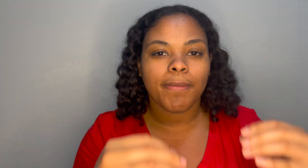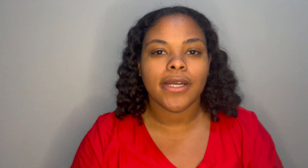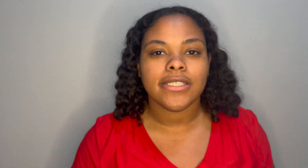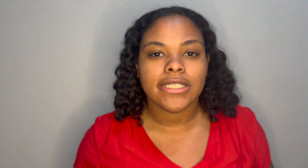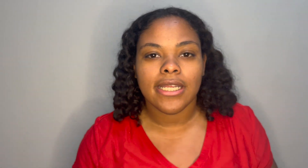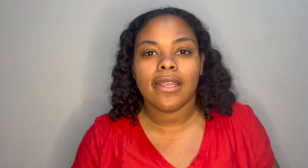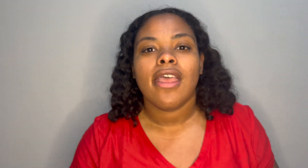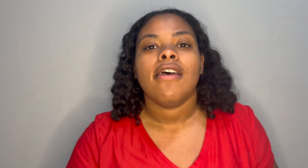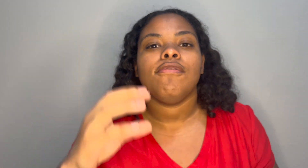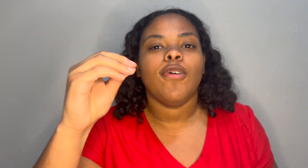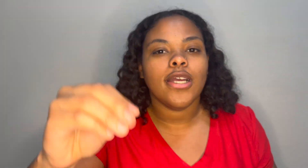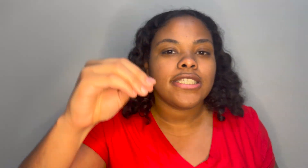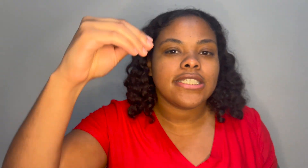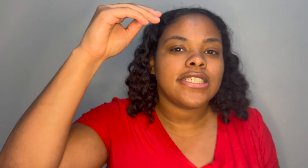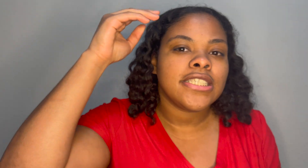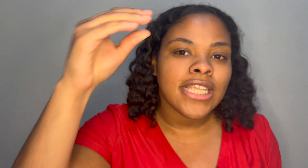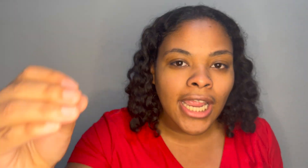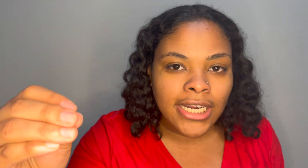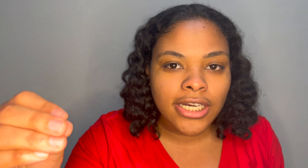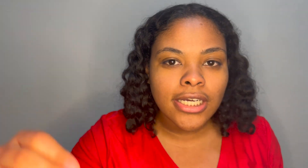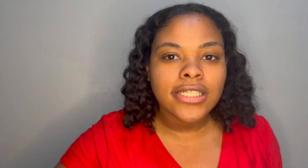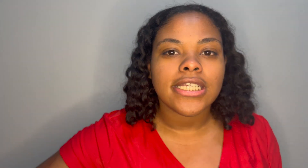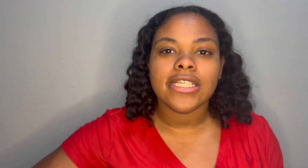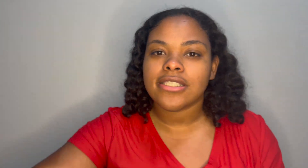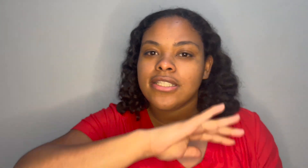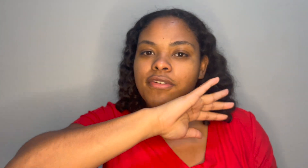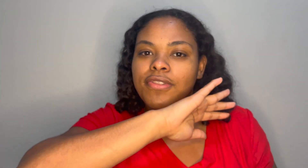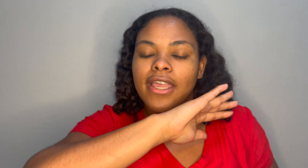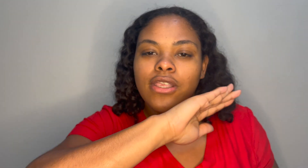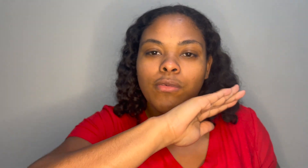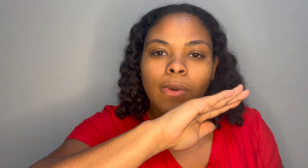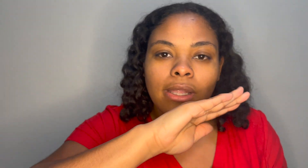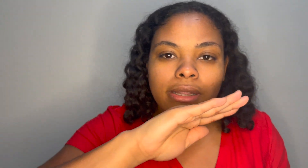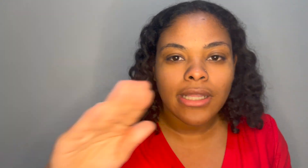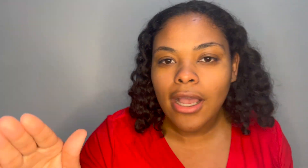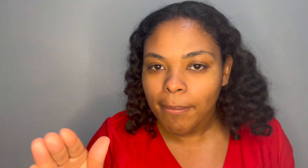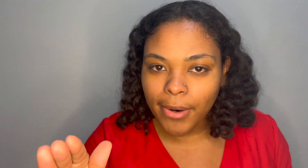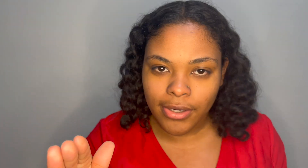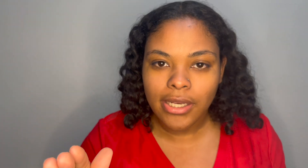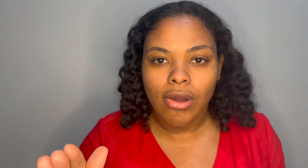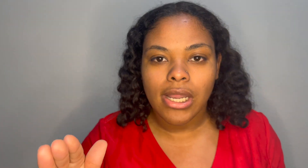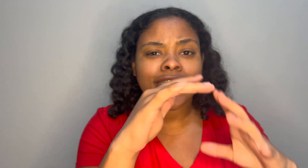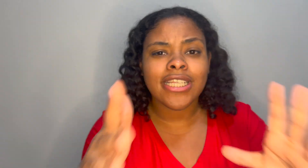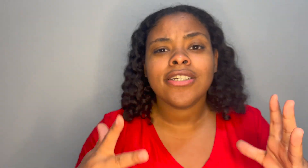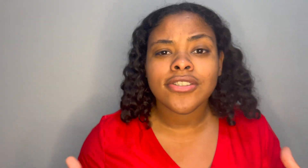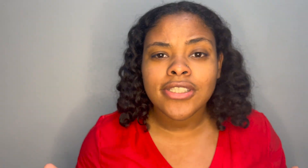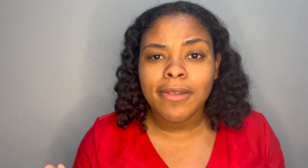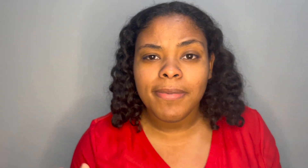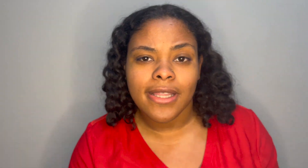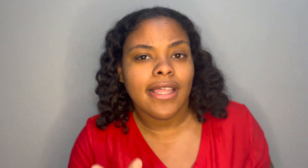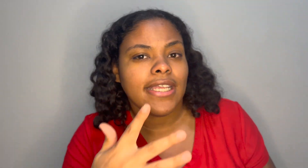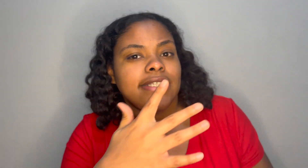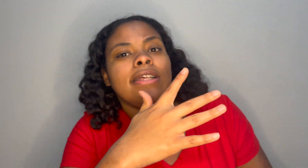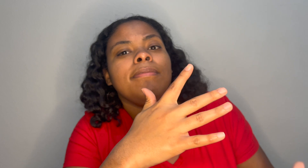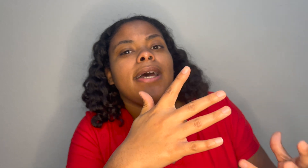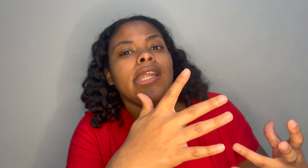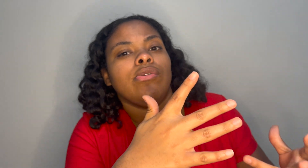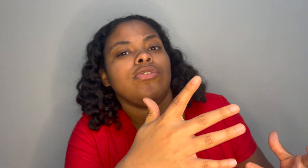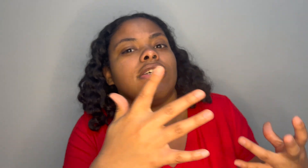person versus standards is stuff that you will not bargain on standards can be like somebody who's a